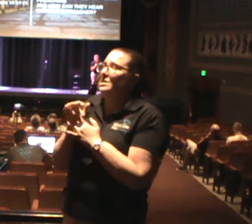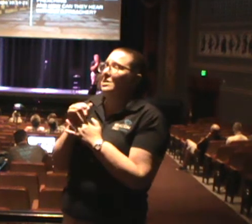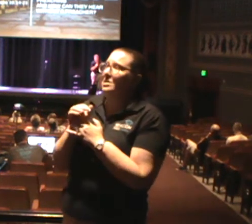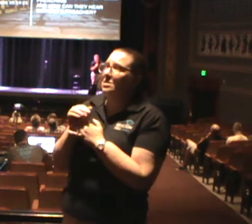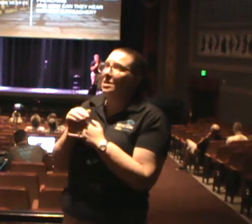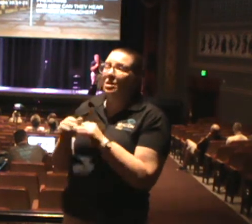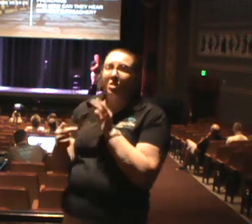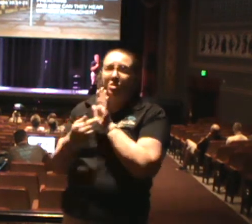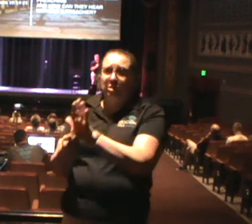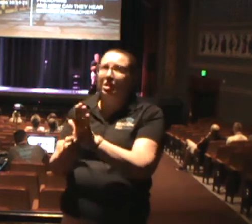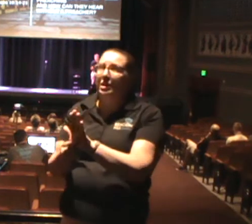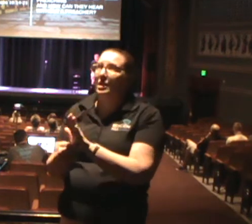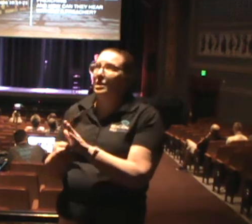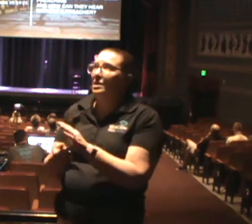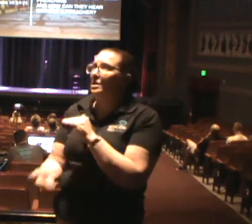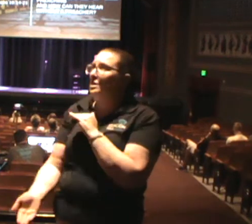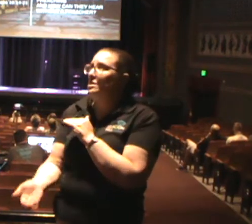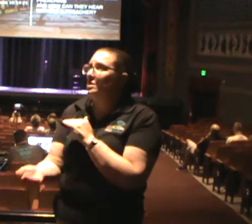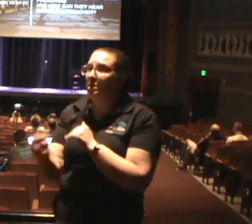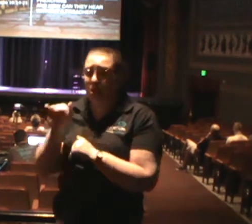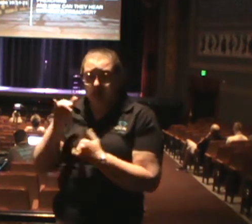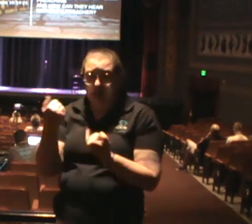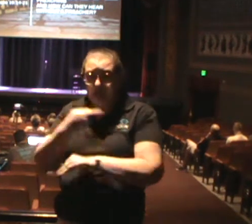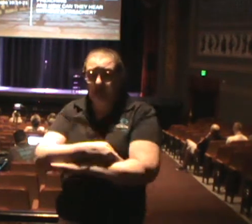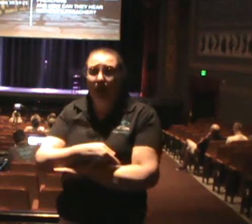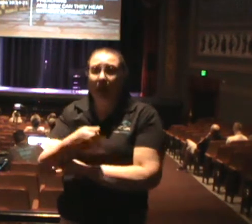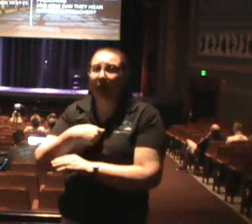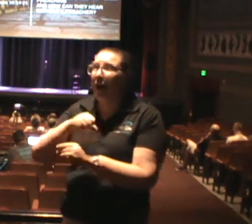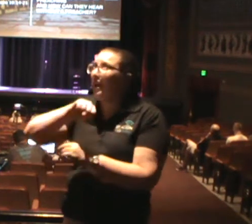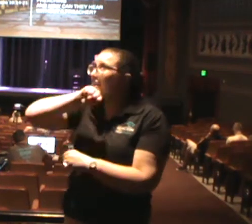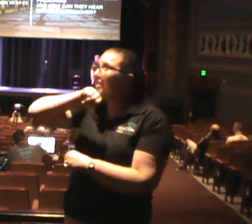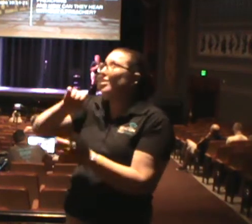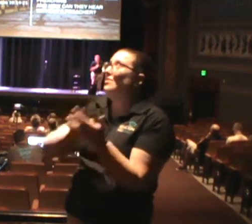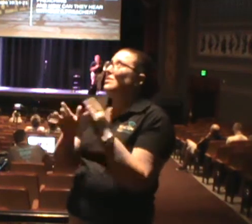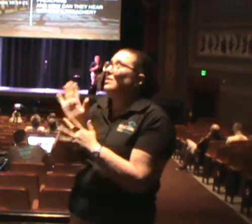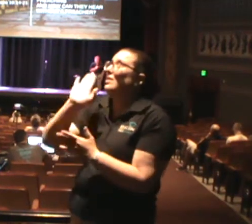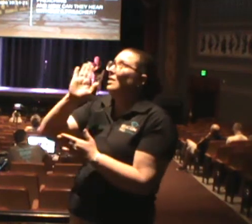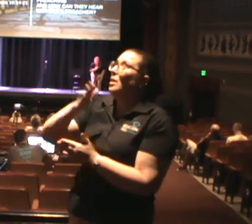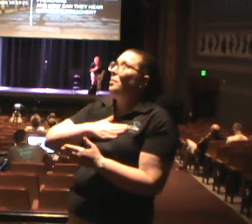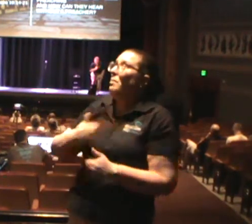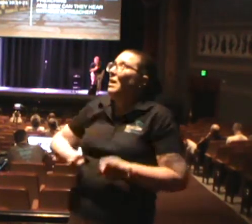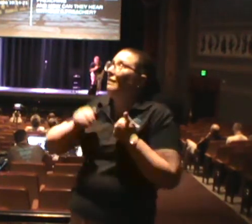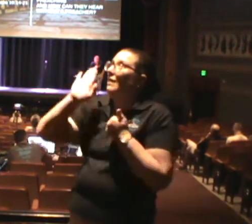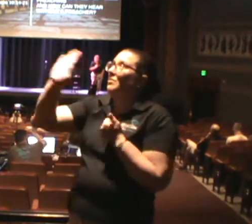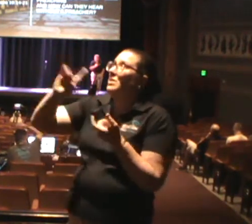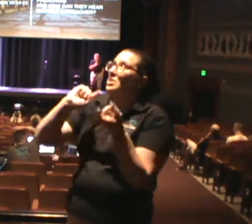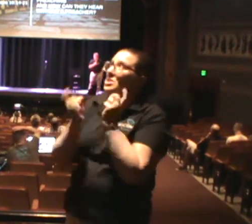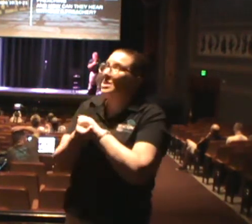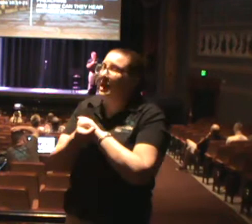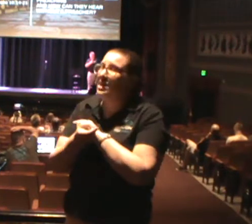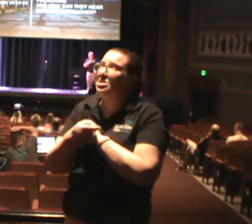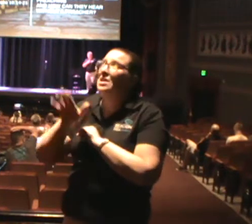pedestal. I want you to know that because I love Jesus. has changed my life, and I tell you, he can change your life.